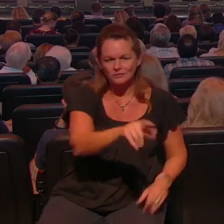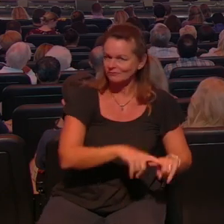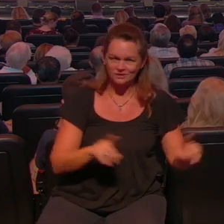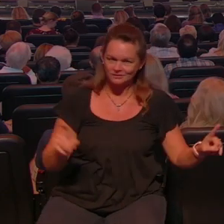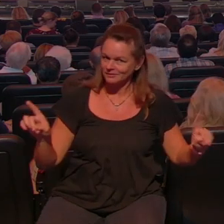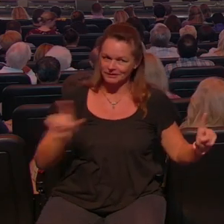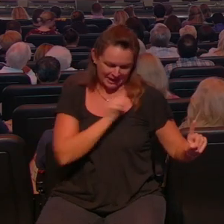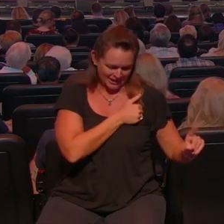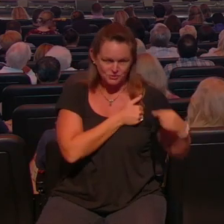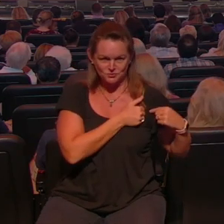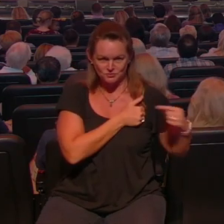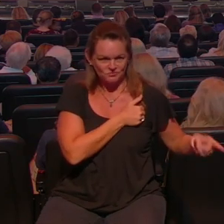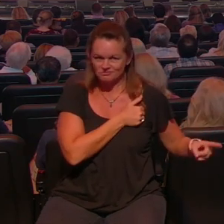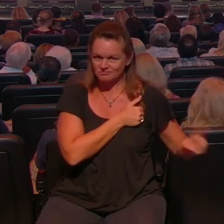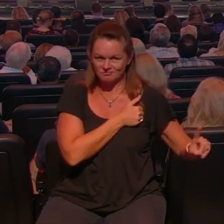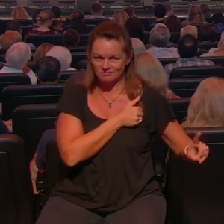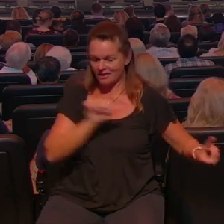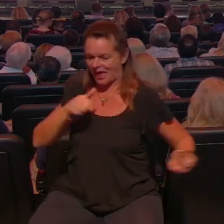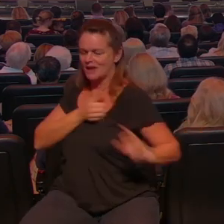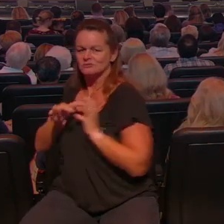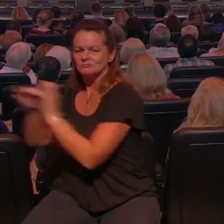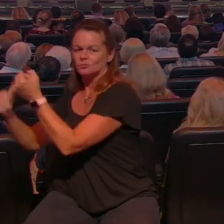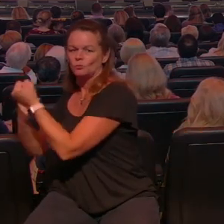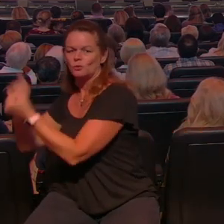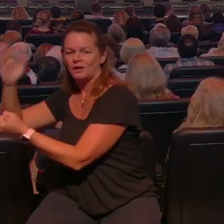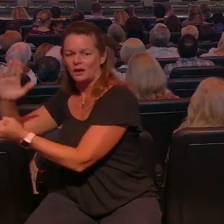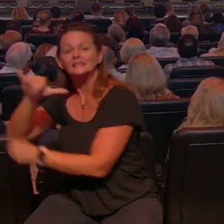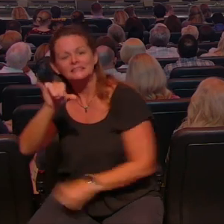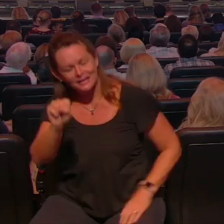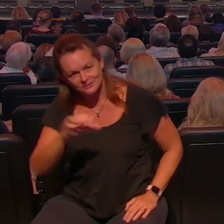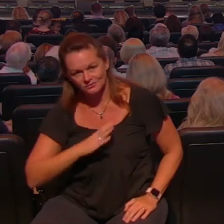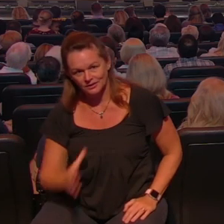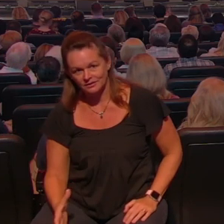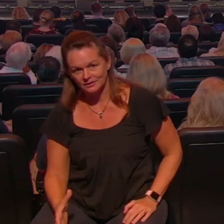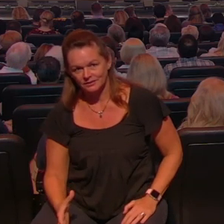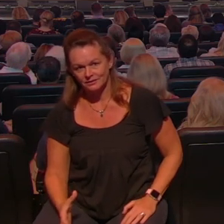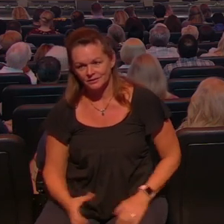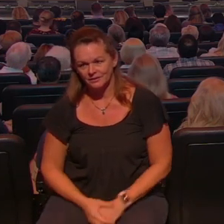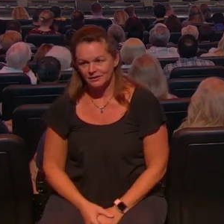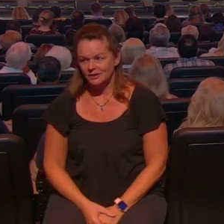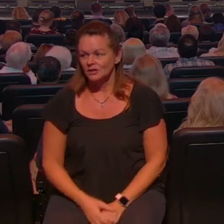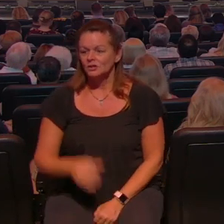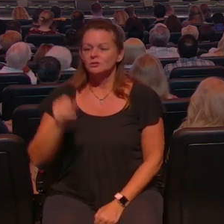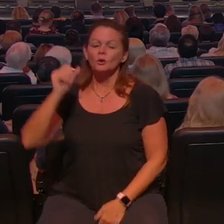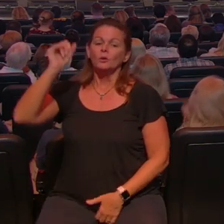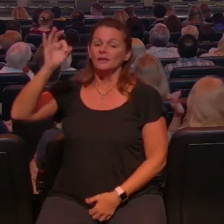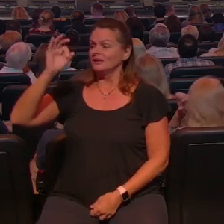when he works in our hearts then we say you know what I could be a blessing if God would increase me I could be a blessing because here we've got a